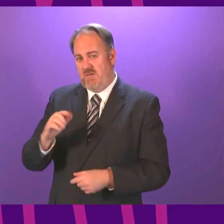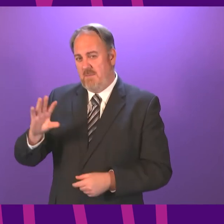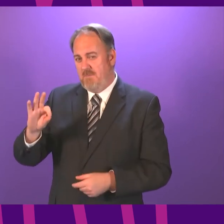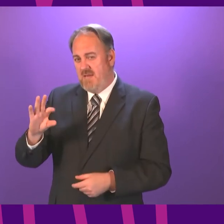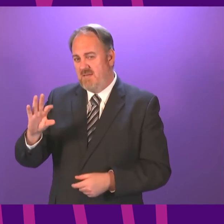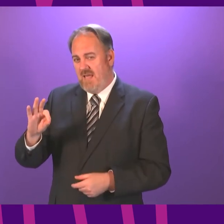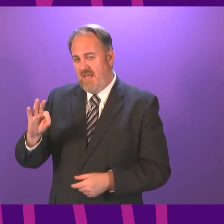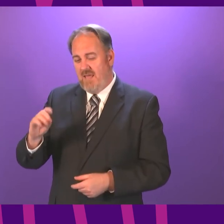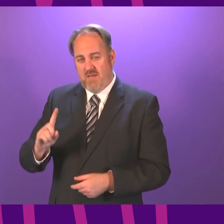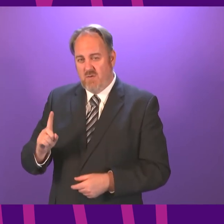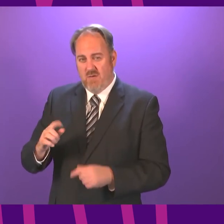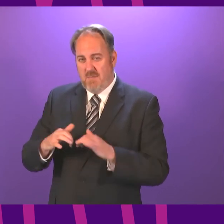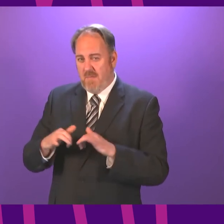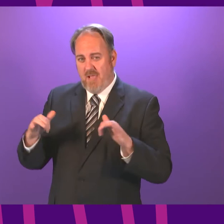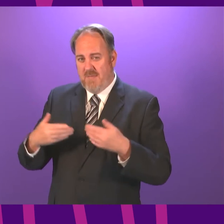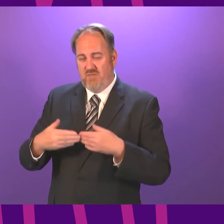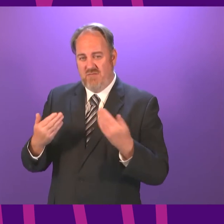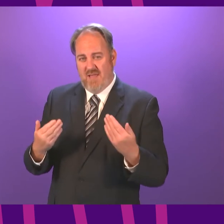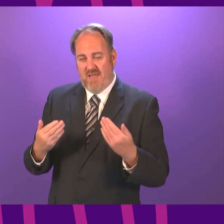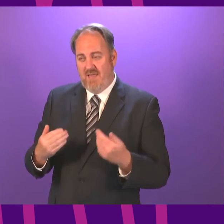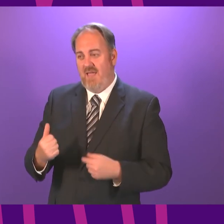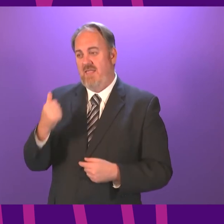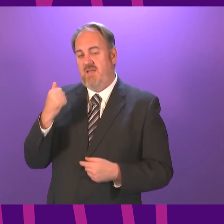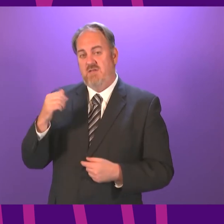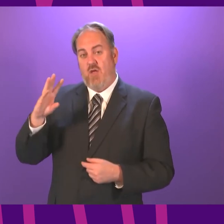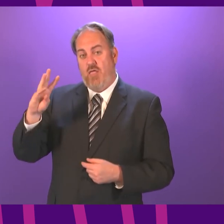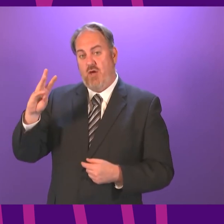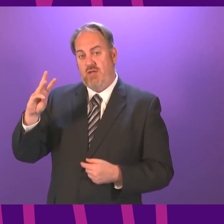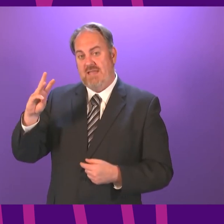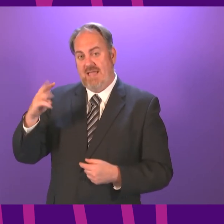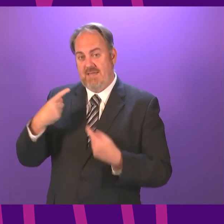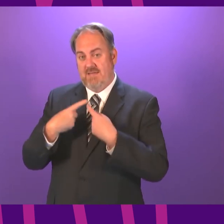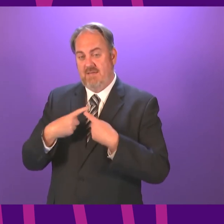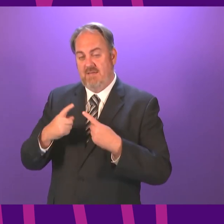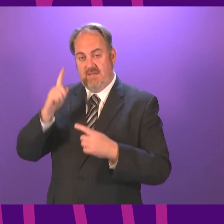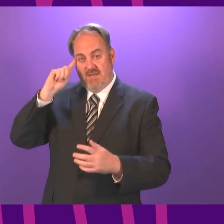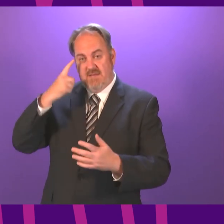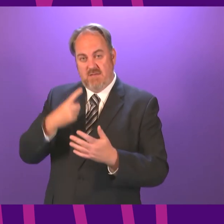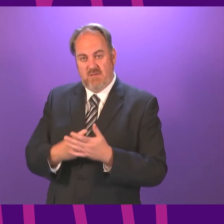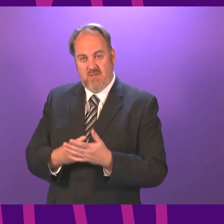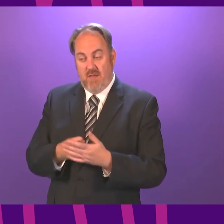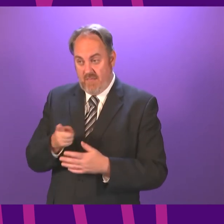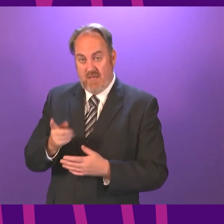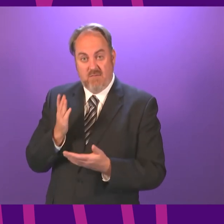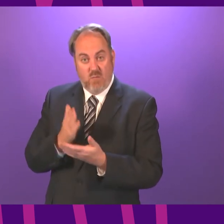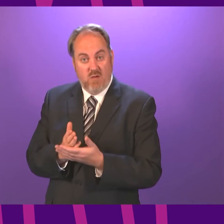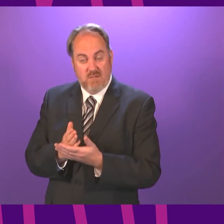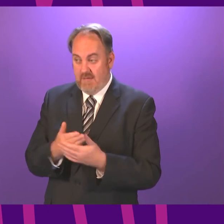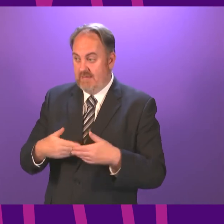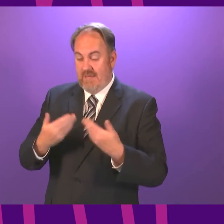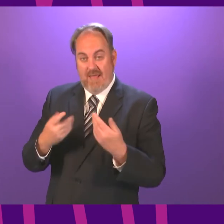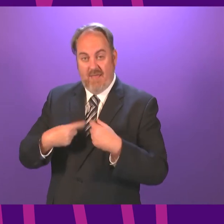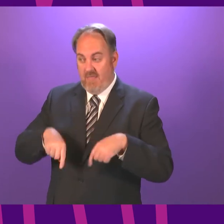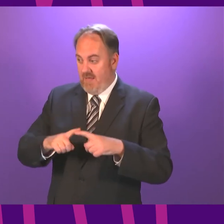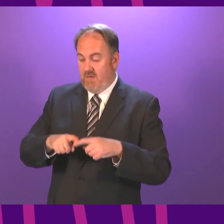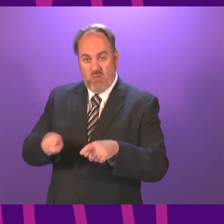not a parliamentary sitting day and last Thursday's decision to use a Government initiated question was a sitting day when ministers such as